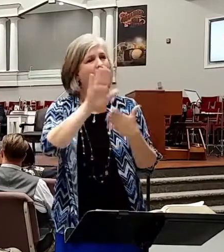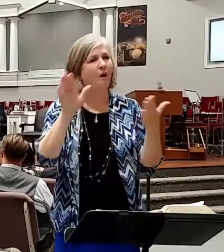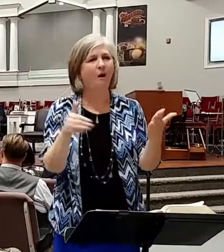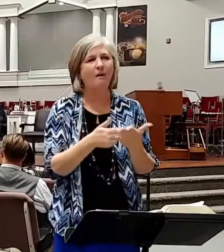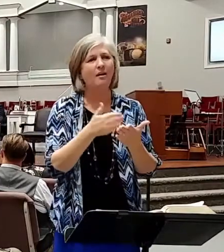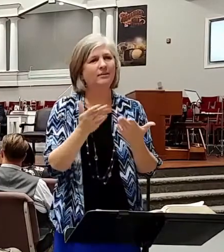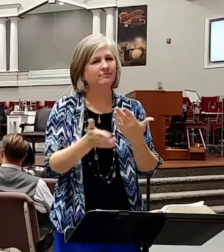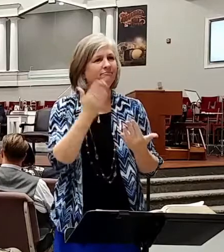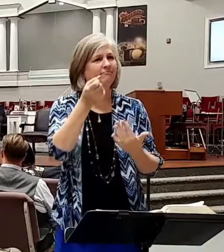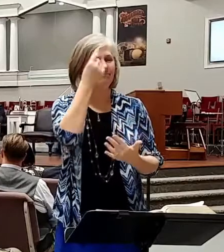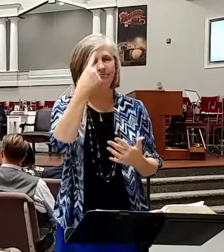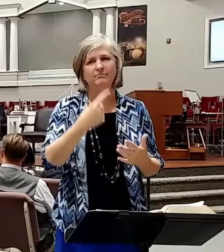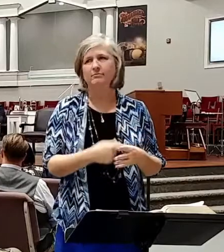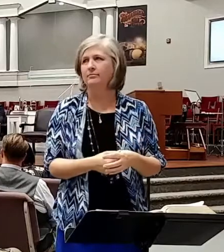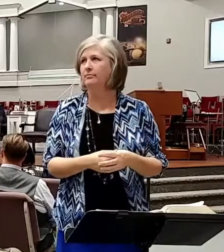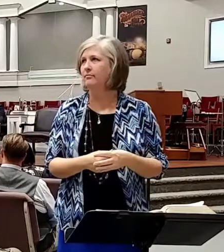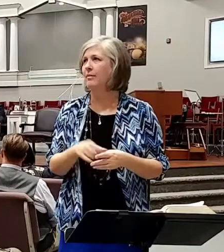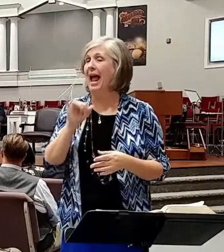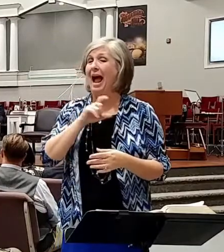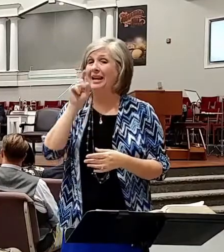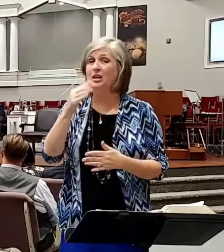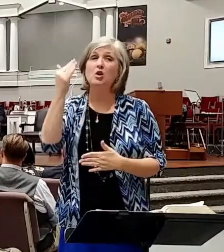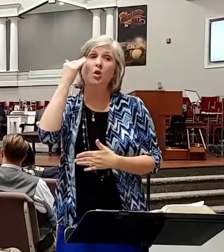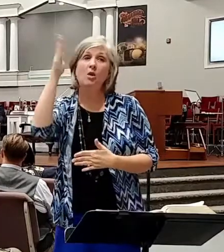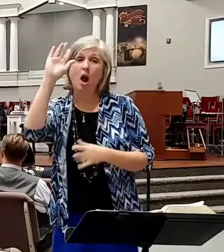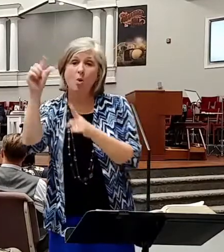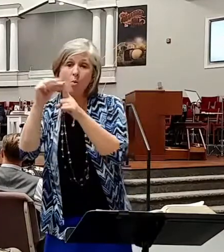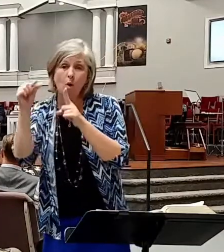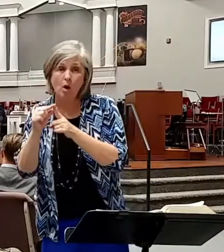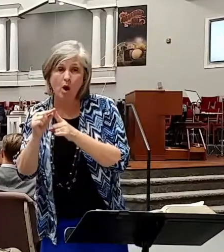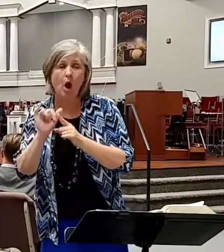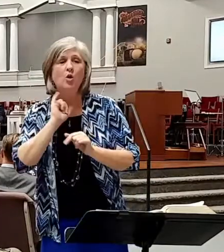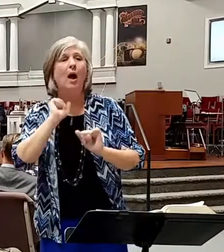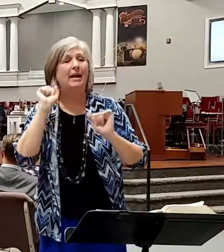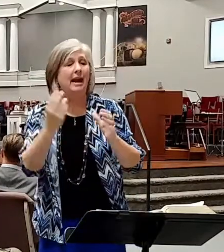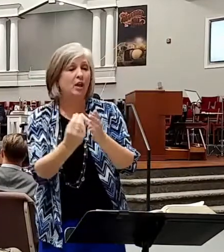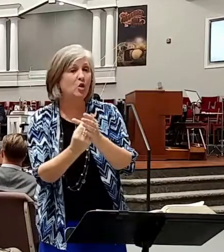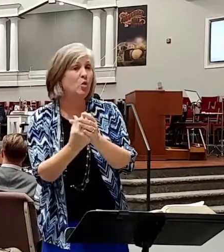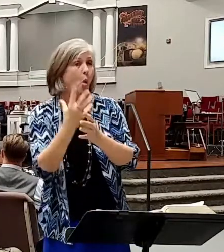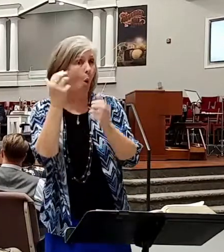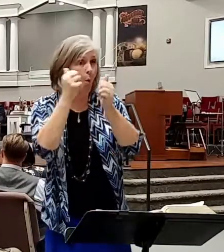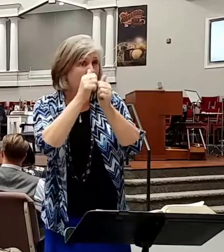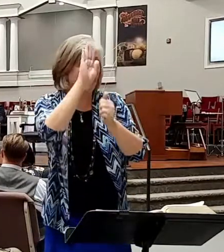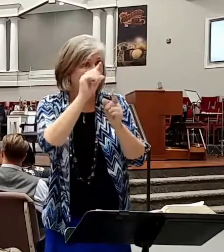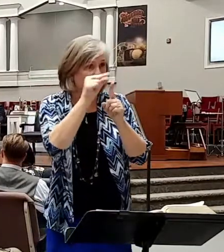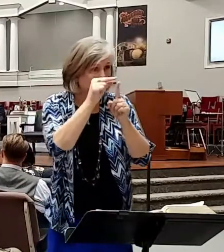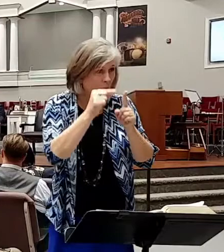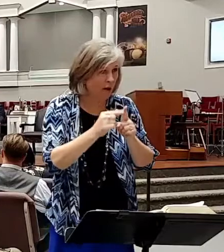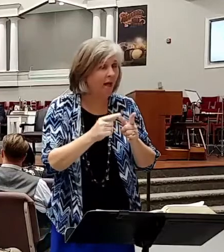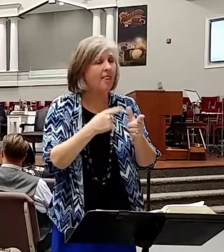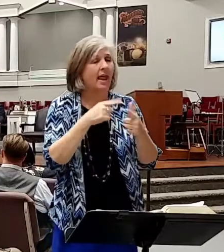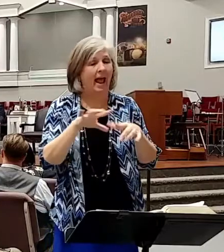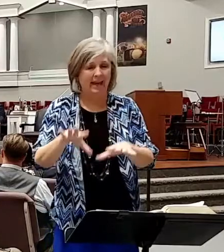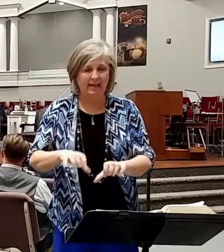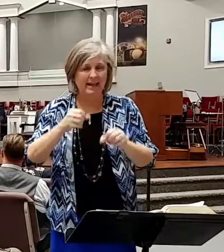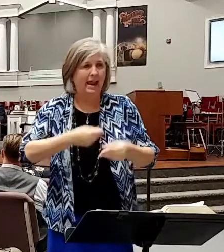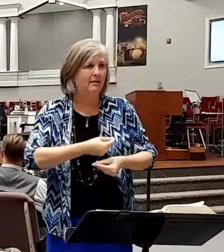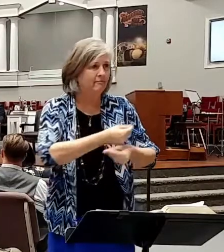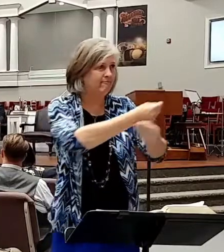I need, now listen, I need to know it so I can grow with it and then I can take it and go. One of